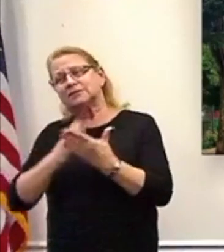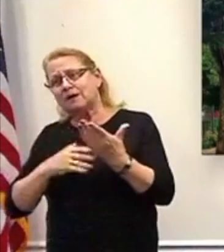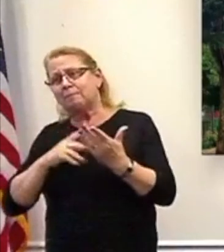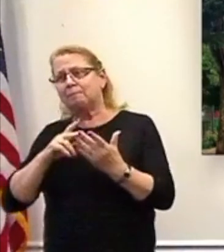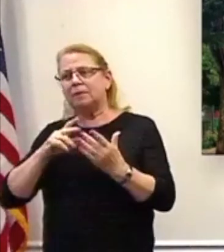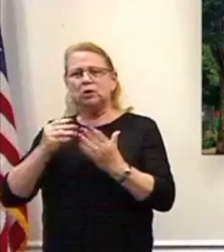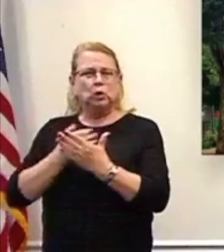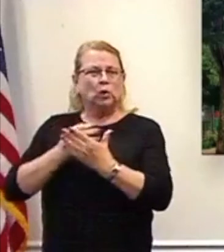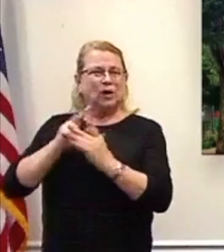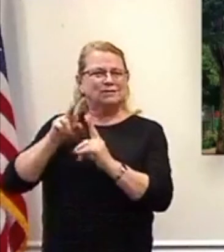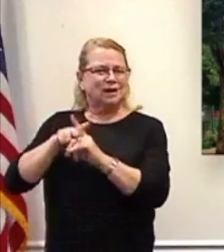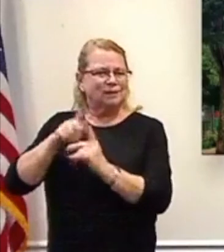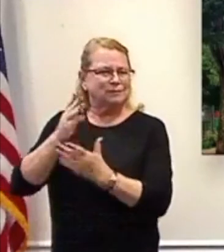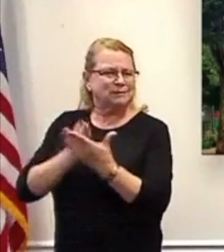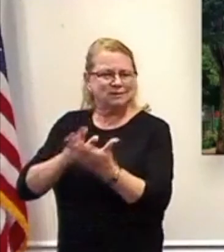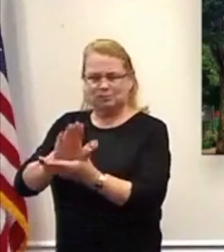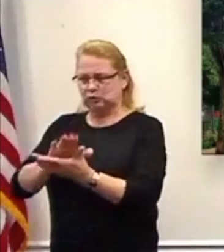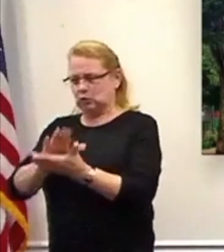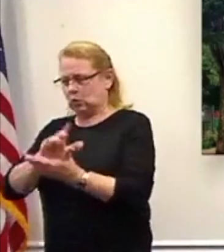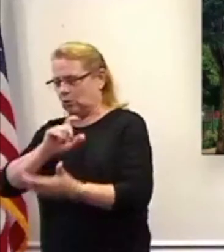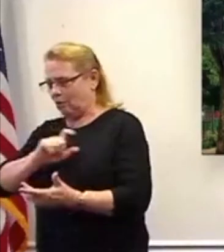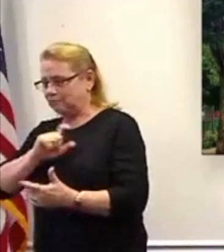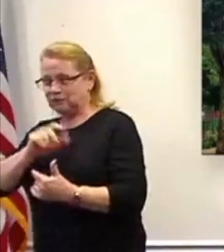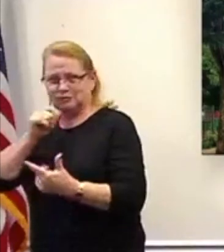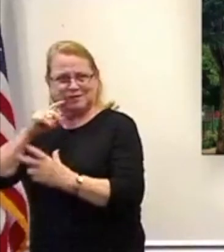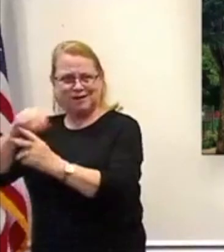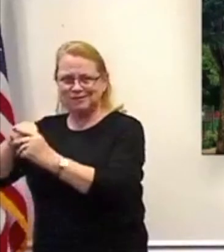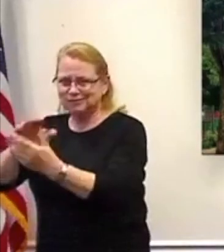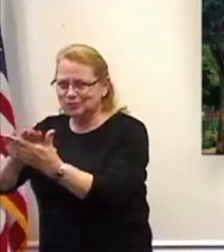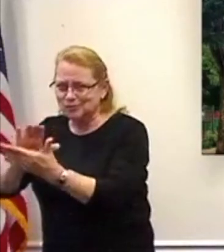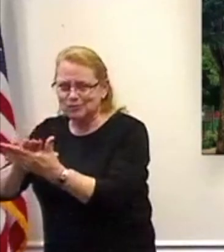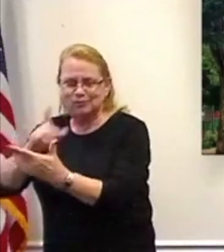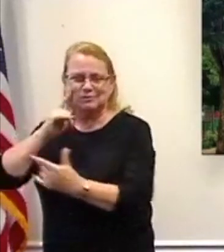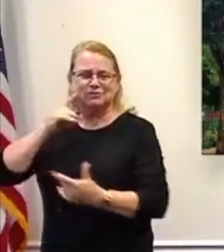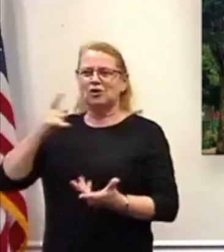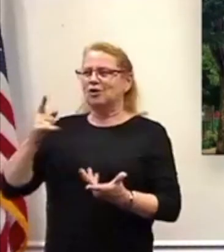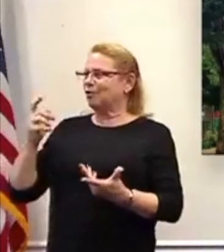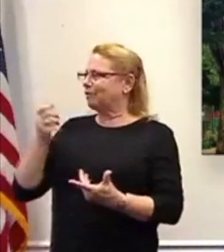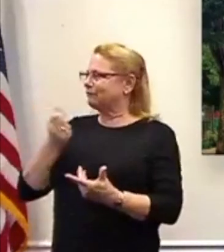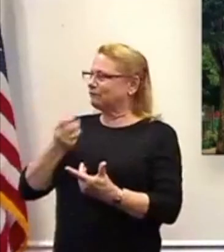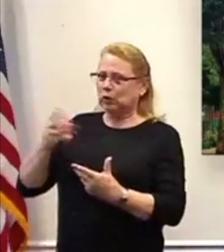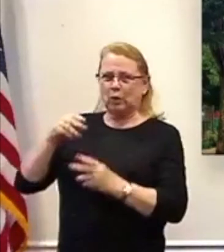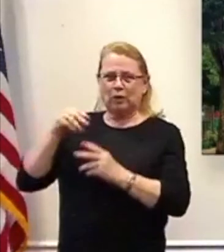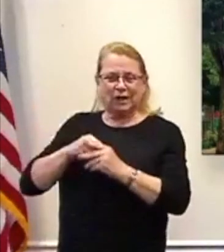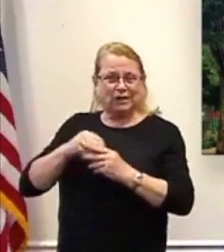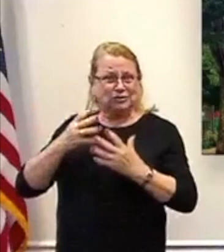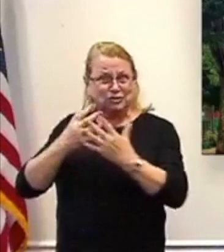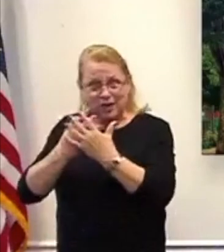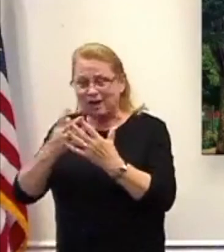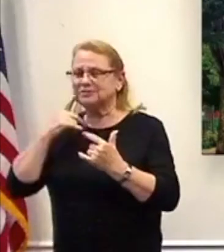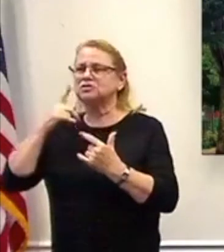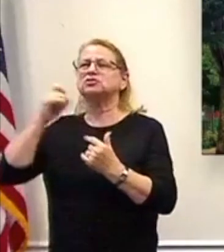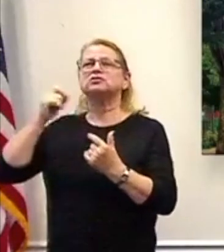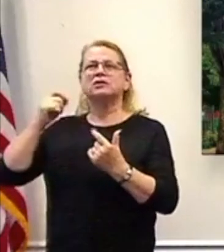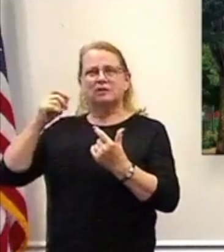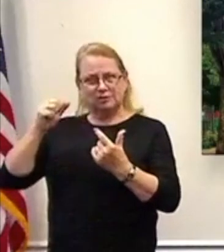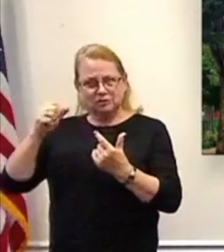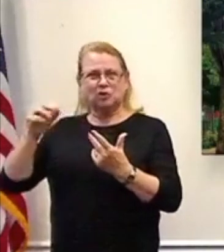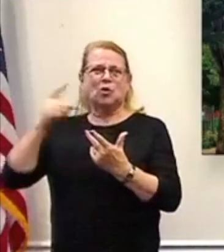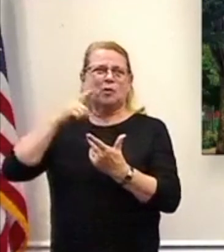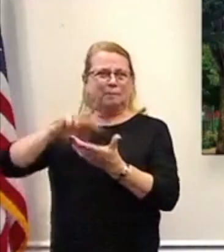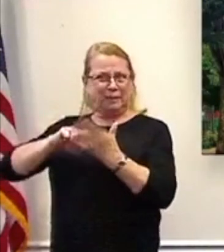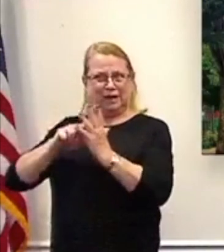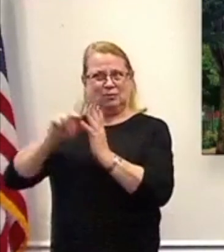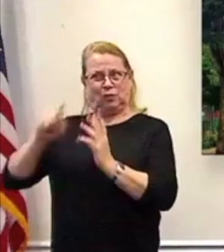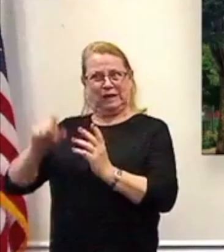schools. There are fewer inmates in the county jail facility, which requires fewer corrections officers. Again, through vacancies, we've been able to reduce the